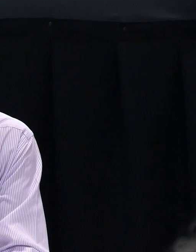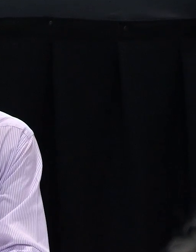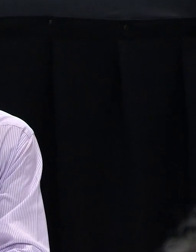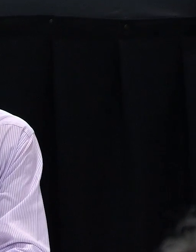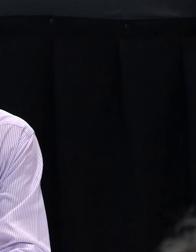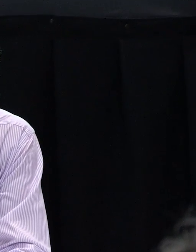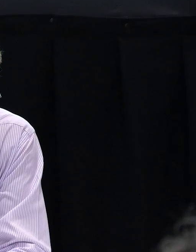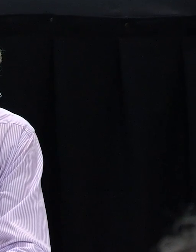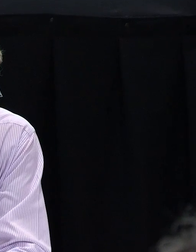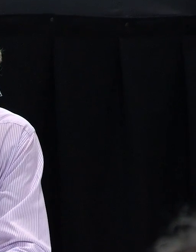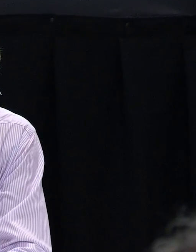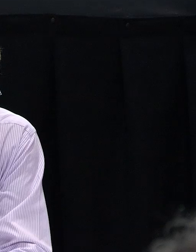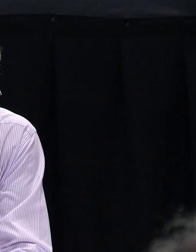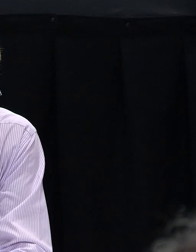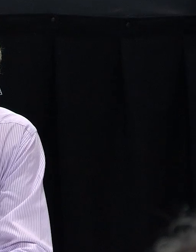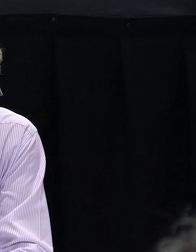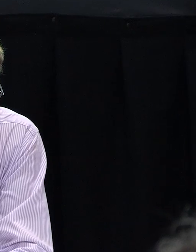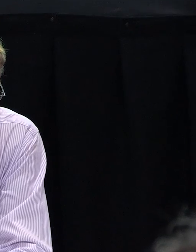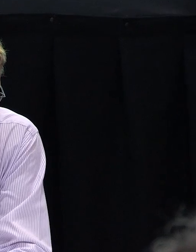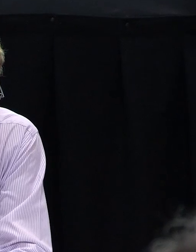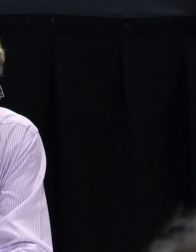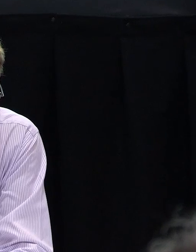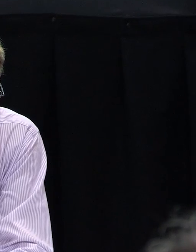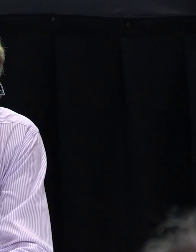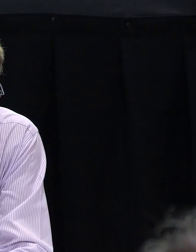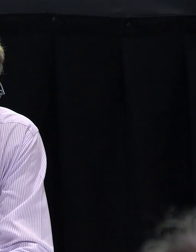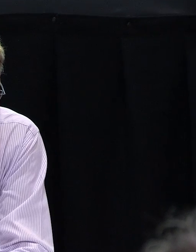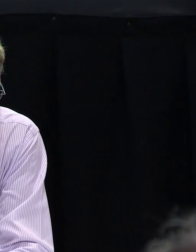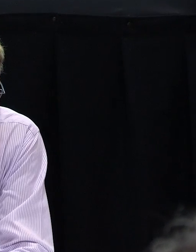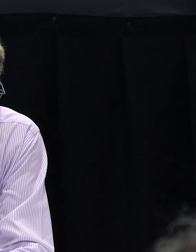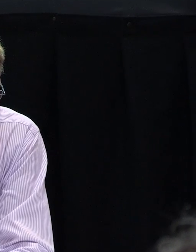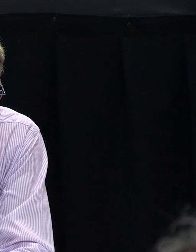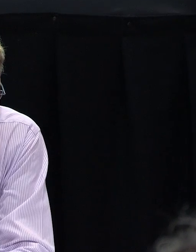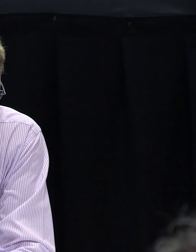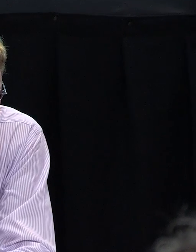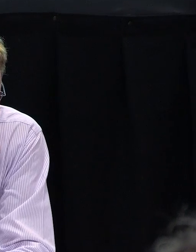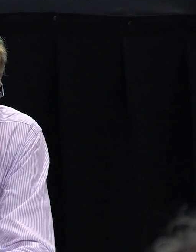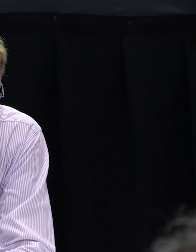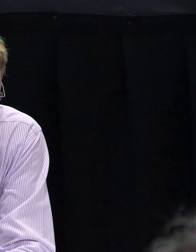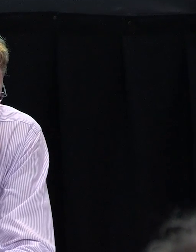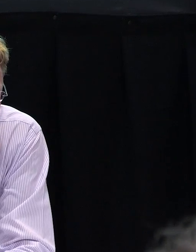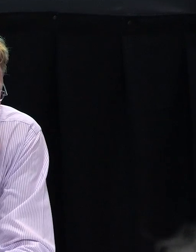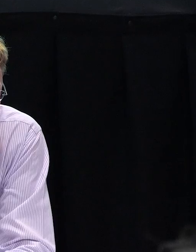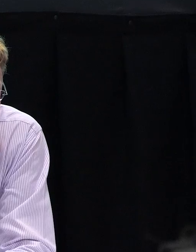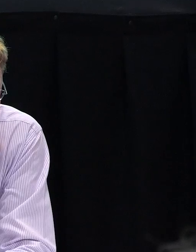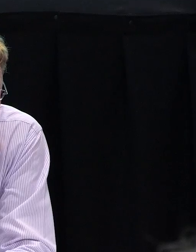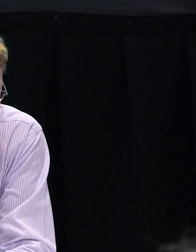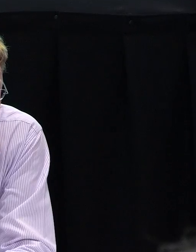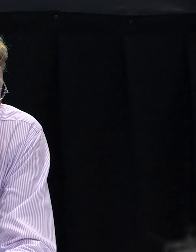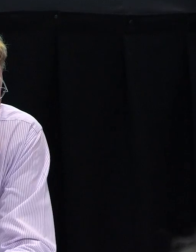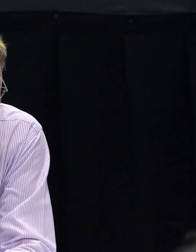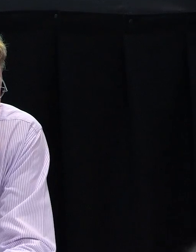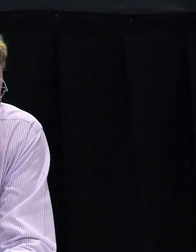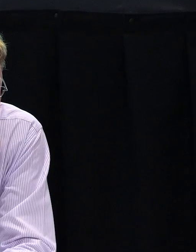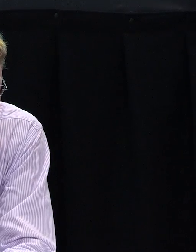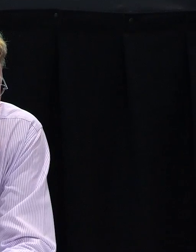so we can use a chemical grout. It depends whether there's reinforcing within the slab and depending on the width of the crack,